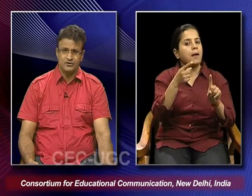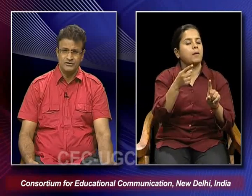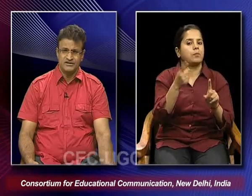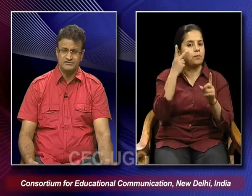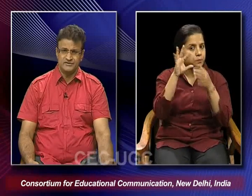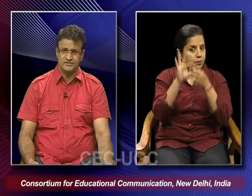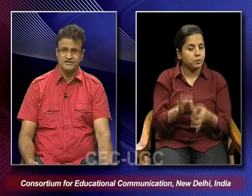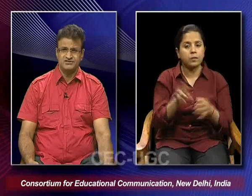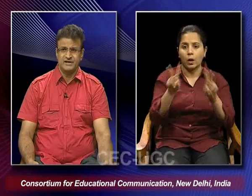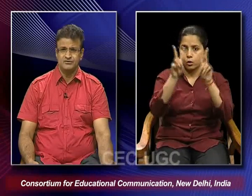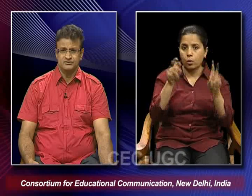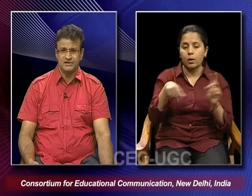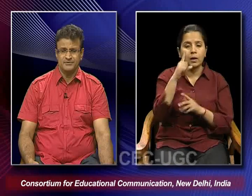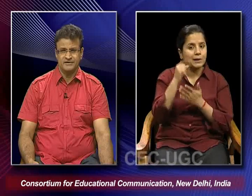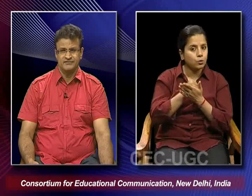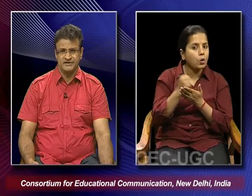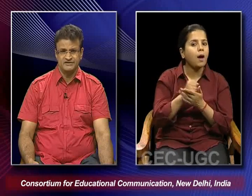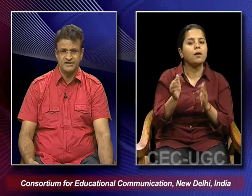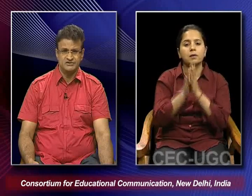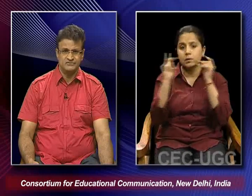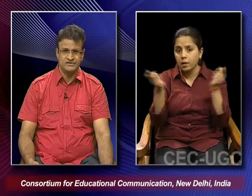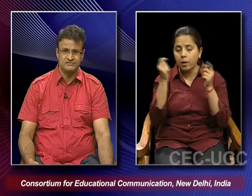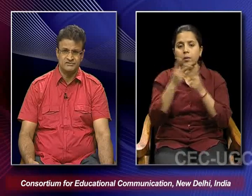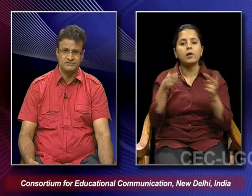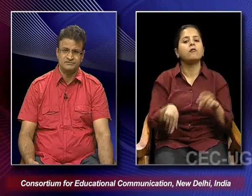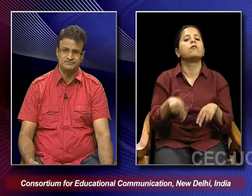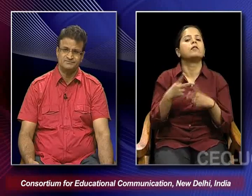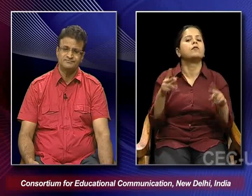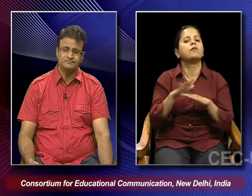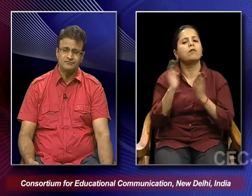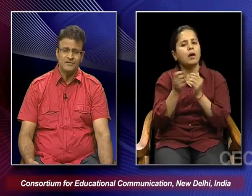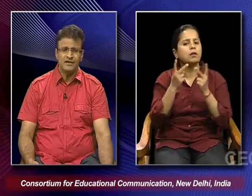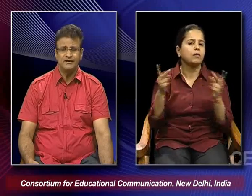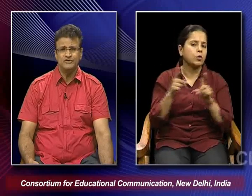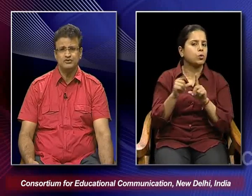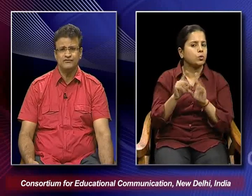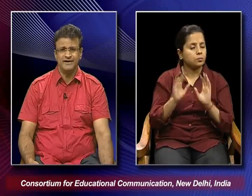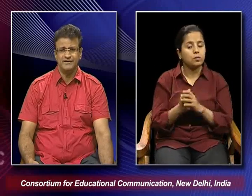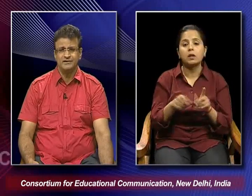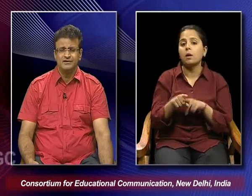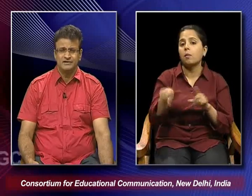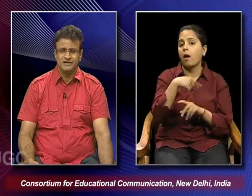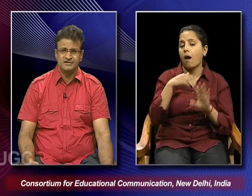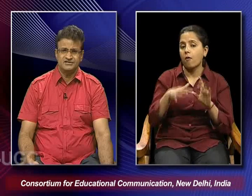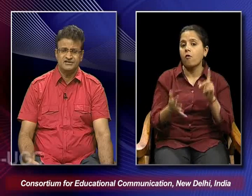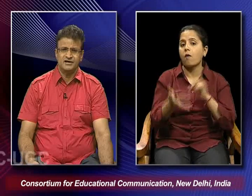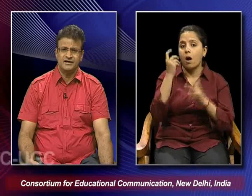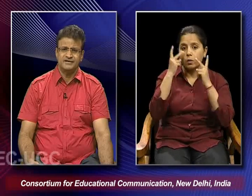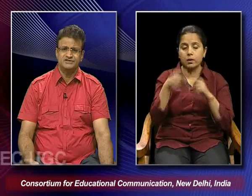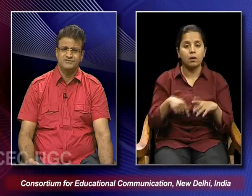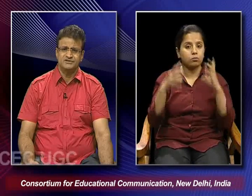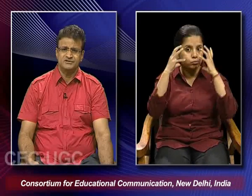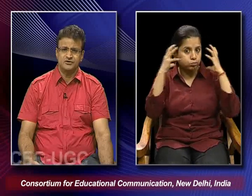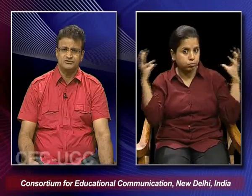context when one is trying to celebrate the various kinds of festivals. And we also find that the Shaira